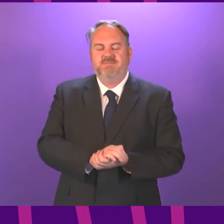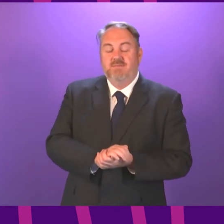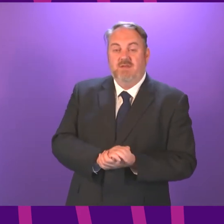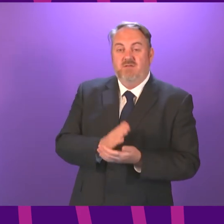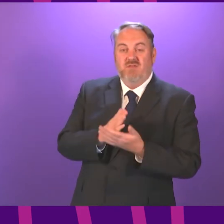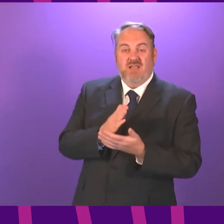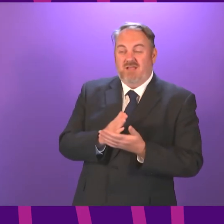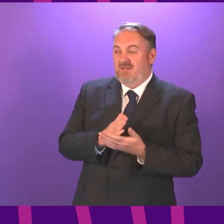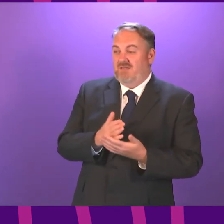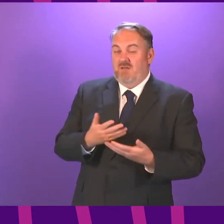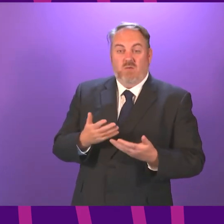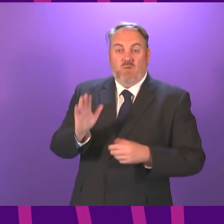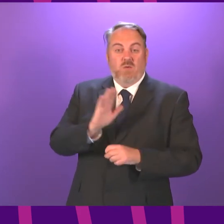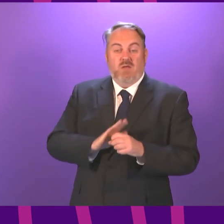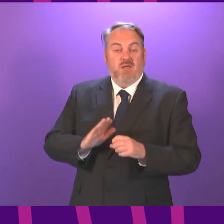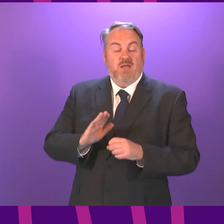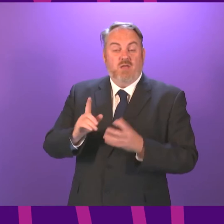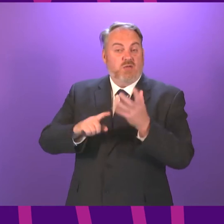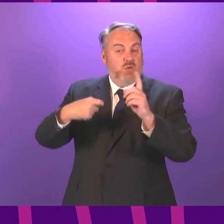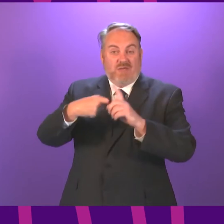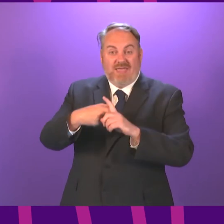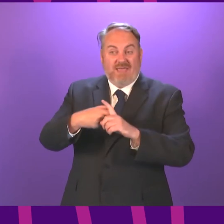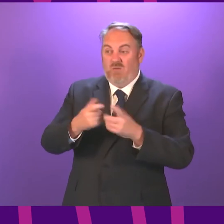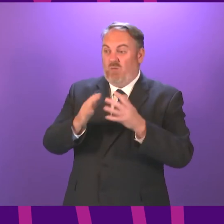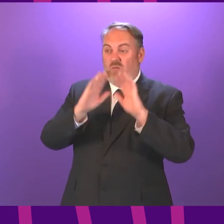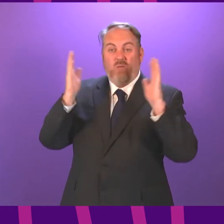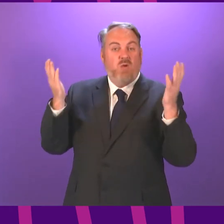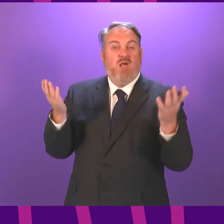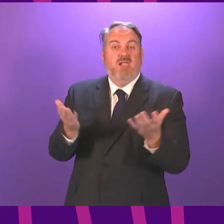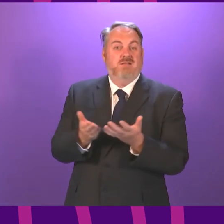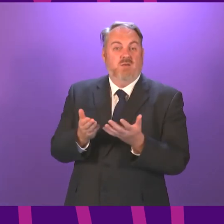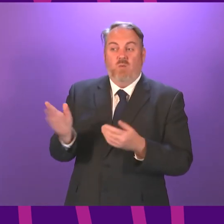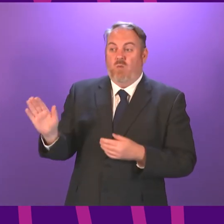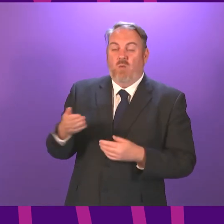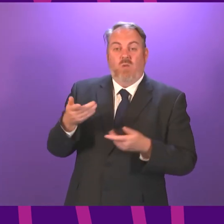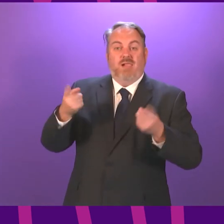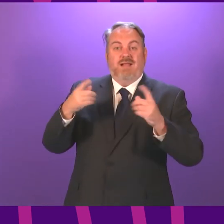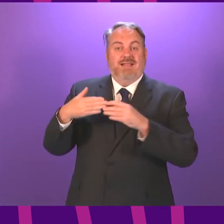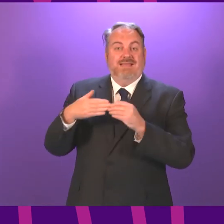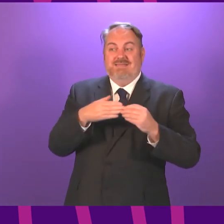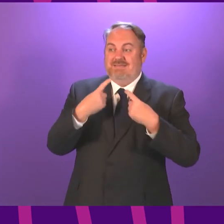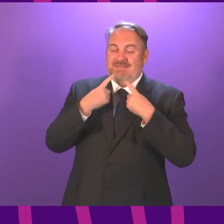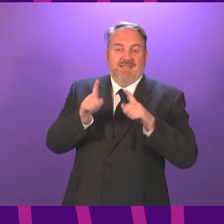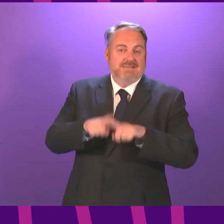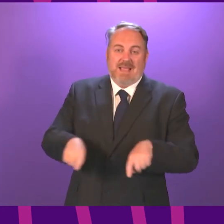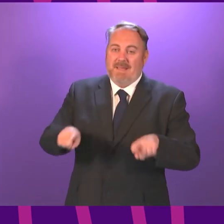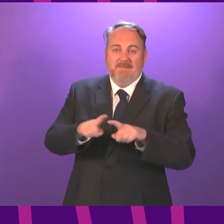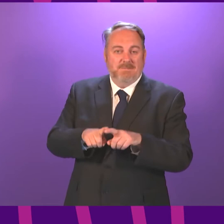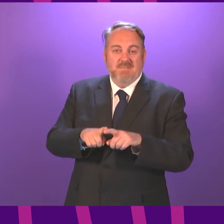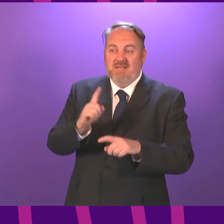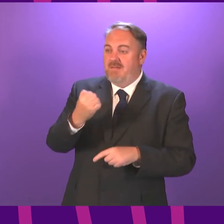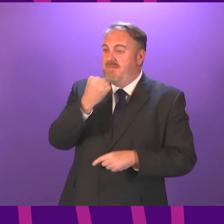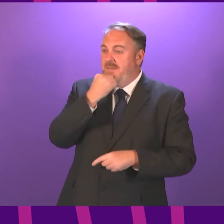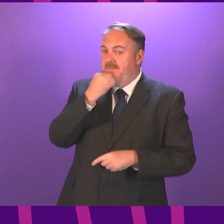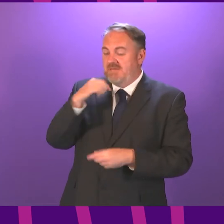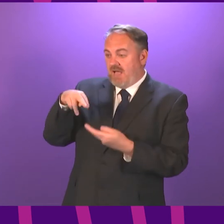of any government anywhere in the UK or anywhere in the world who would say anything different. As we face rising cases again, and while we